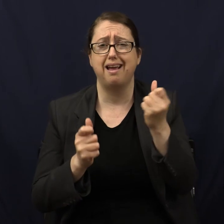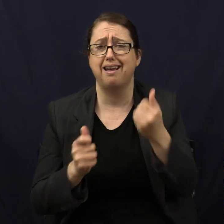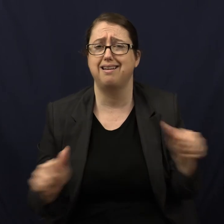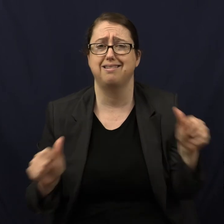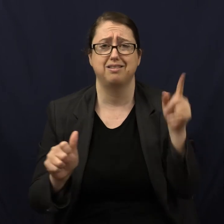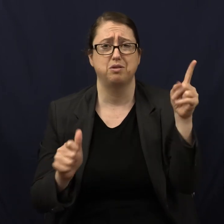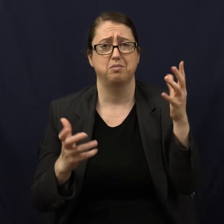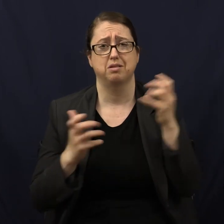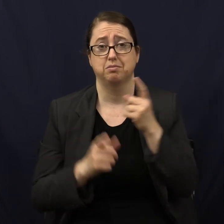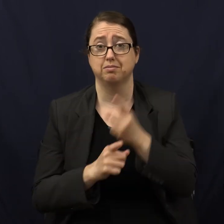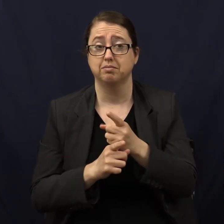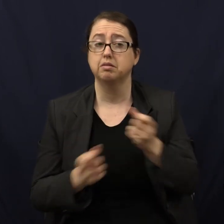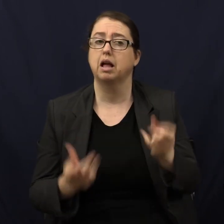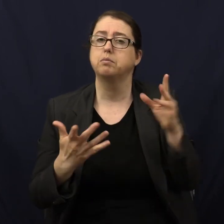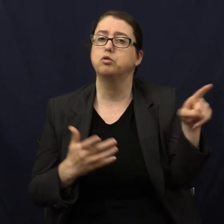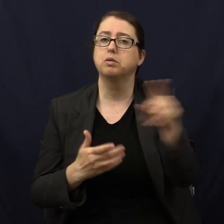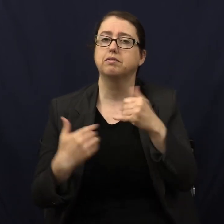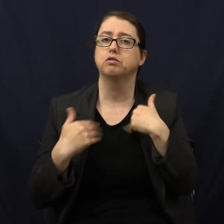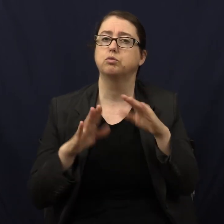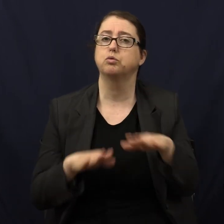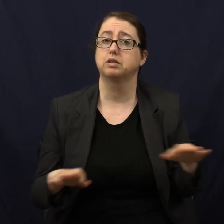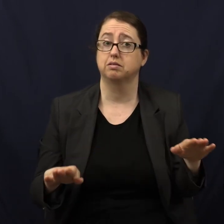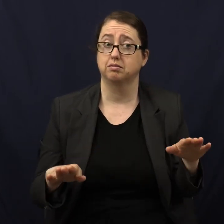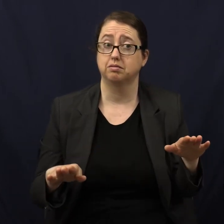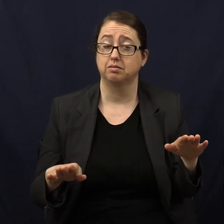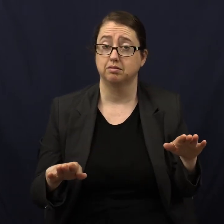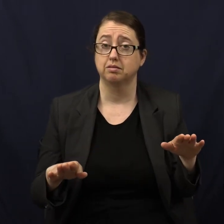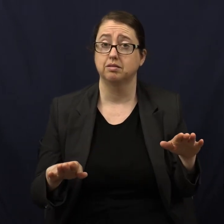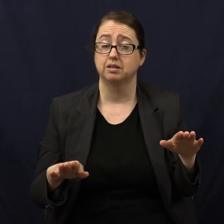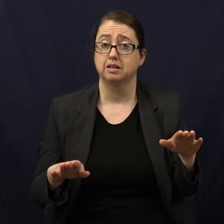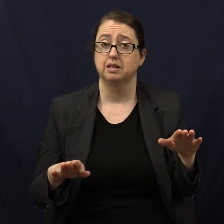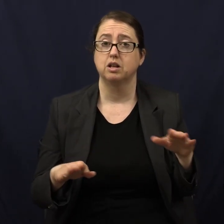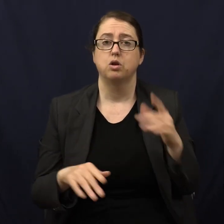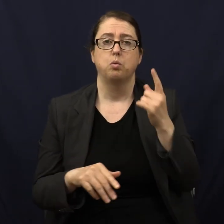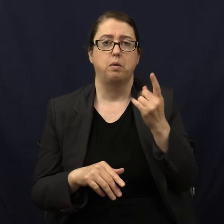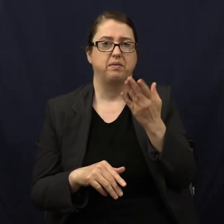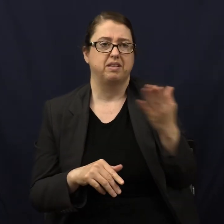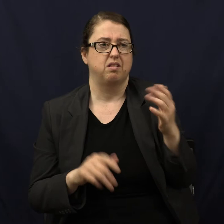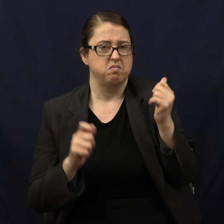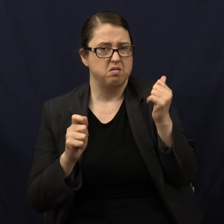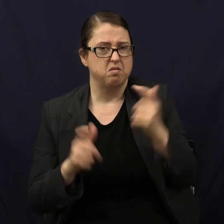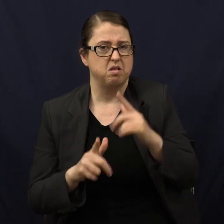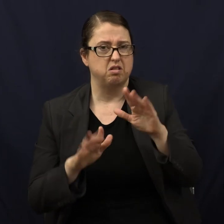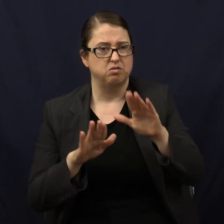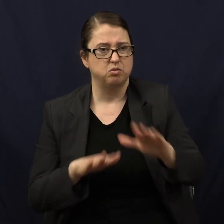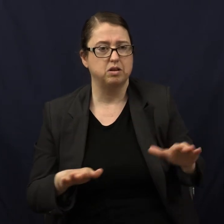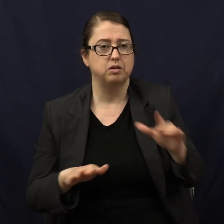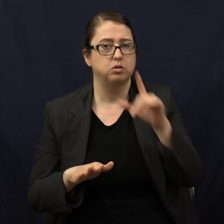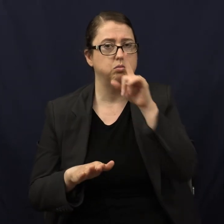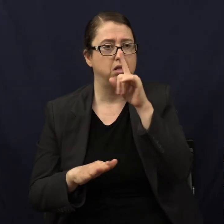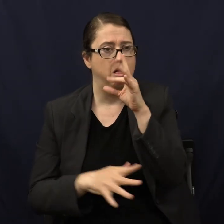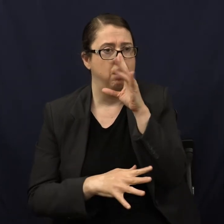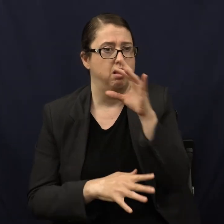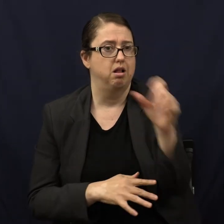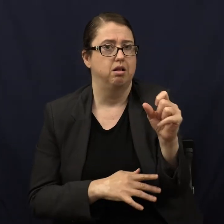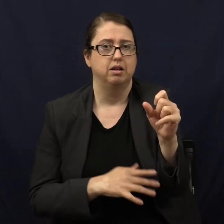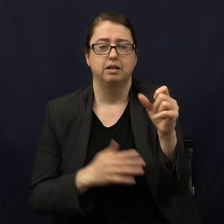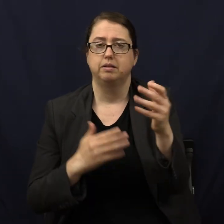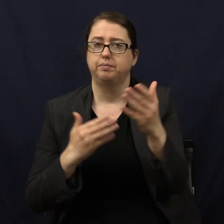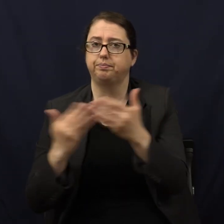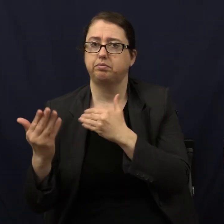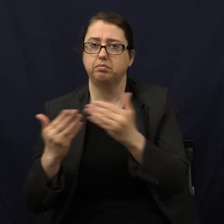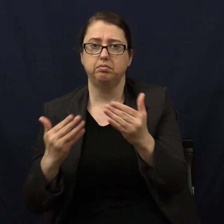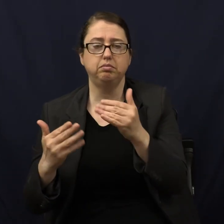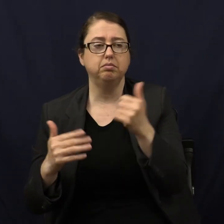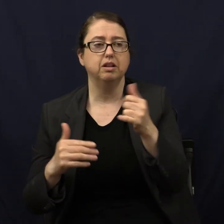How many of have kids? Does anyone know there's one thing that every child will gravitate toward over everything